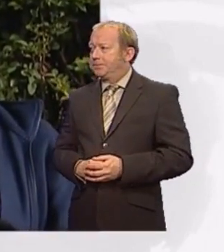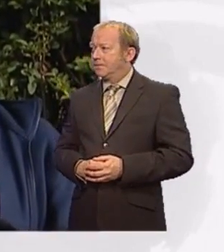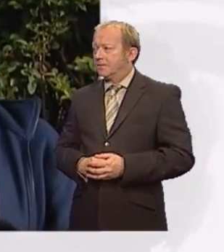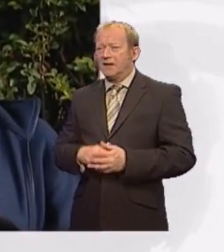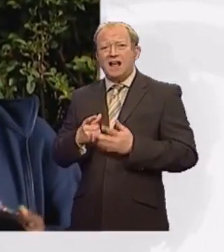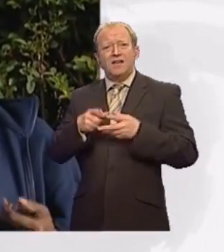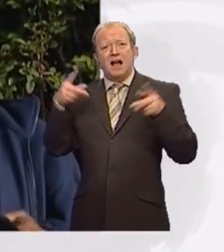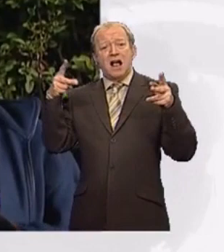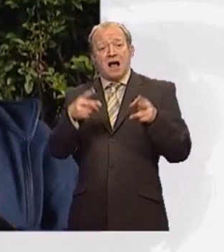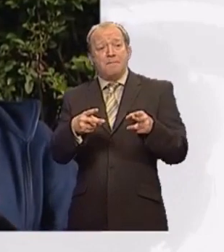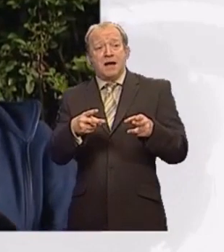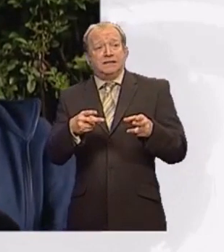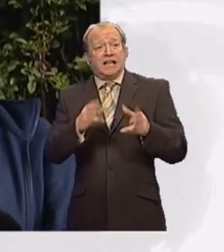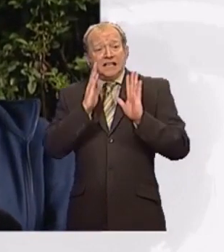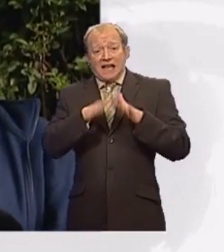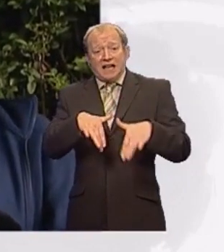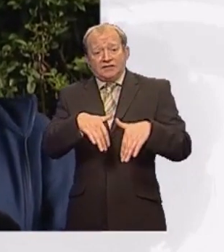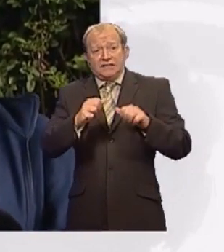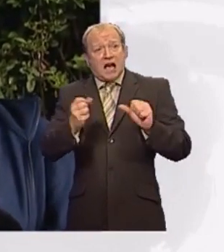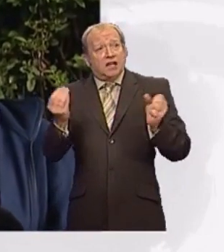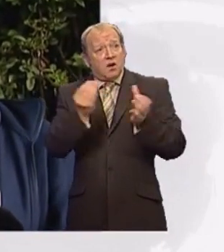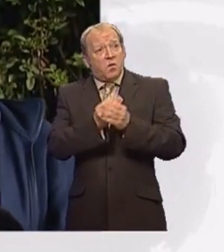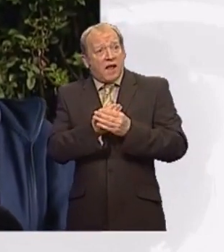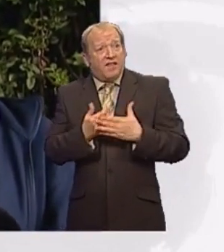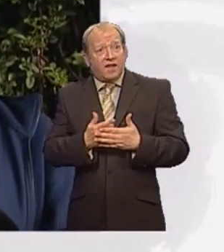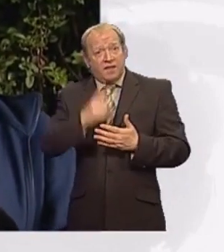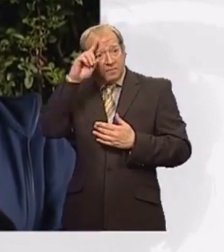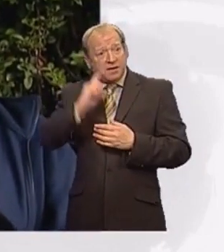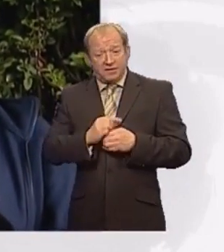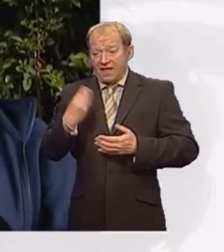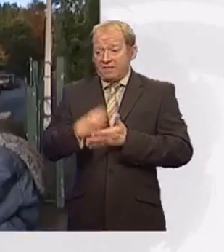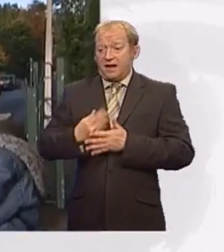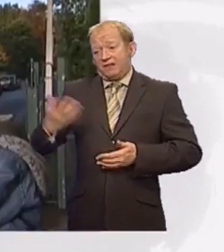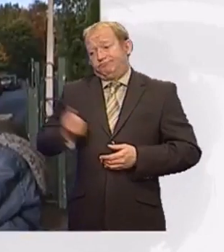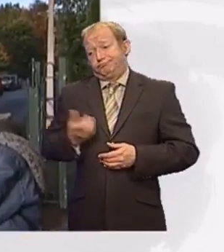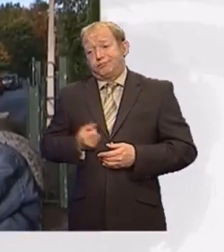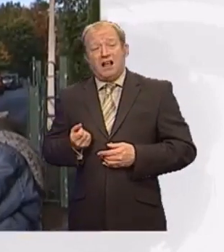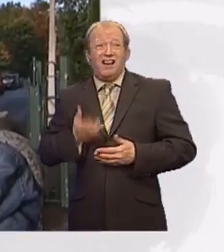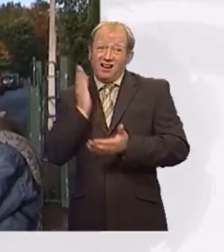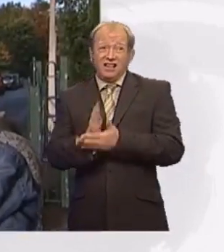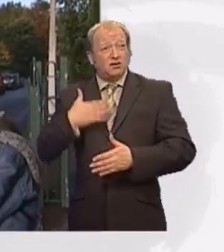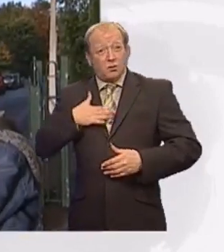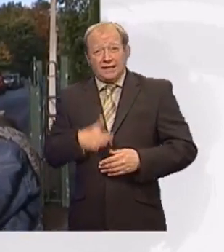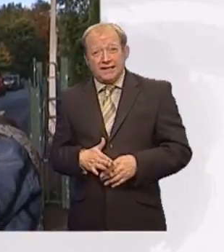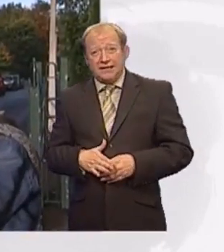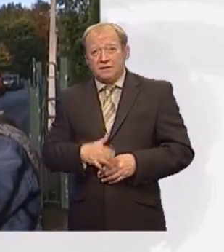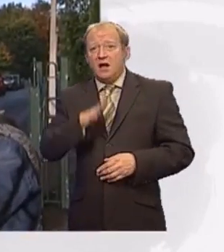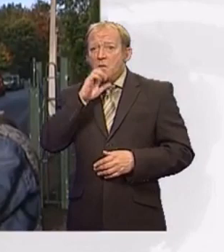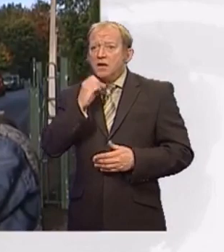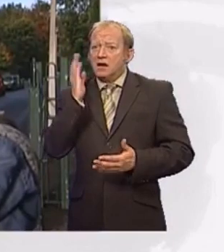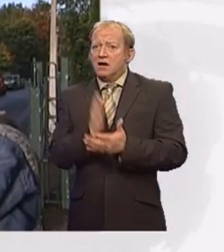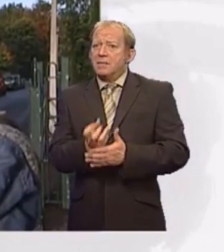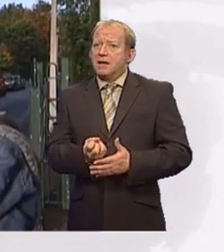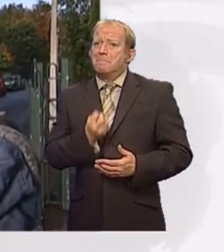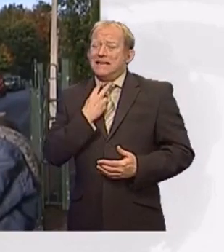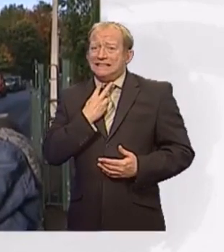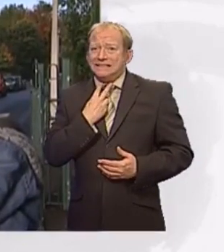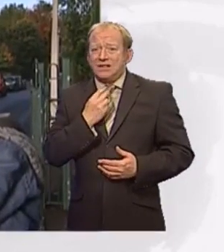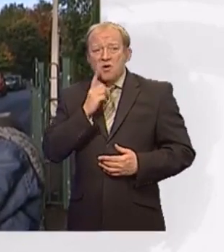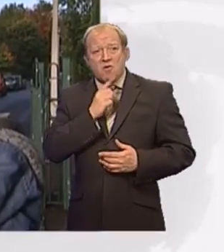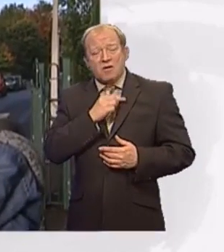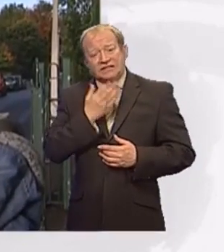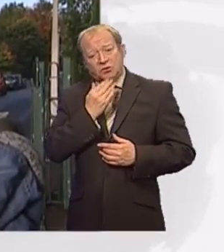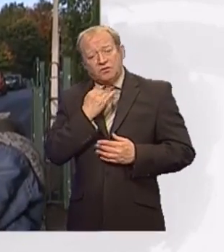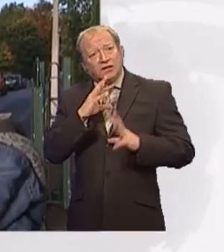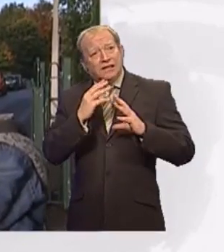then at the end of the day, they have to start with the people who are earning the money. They don't need it. We would definitely miss it, I think. It's always useful to have the